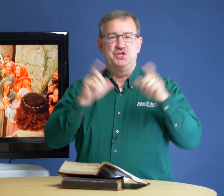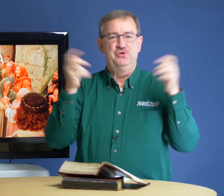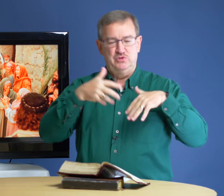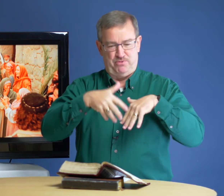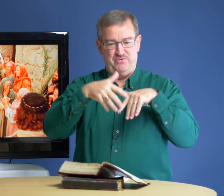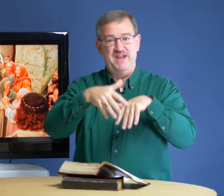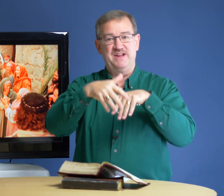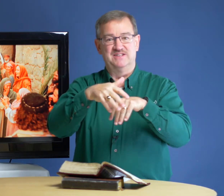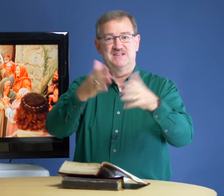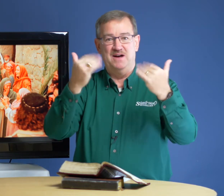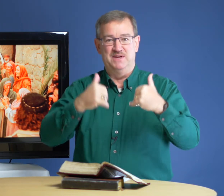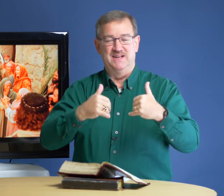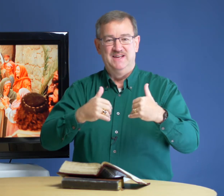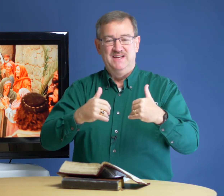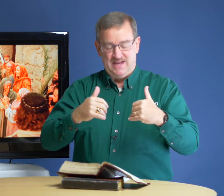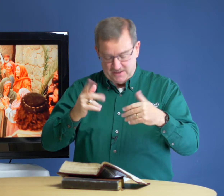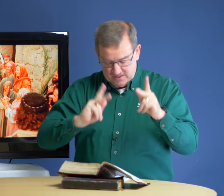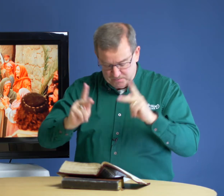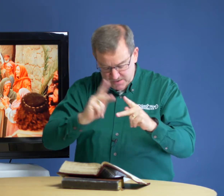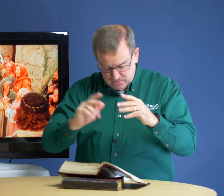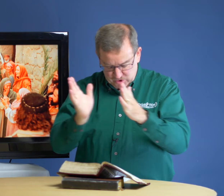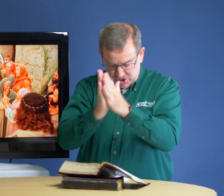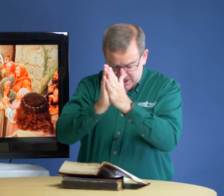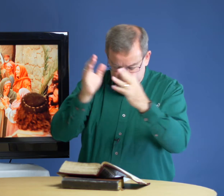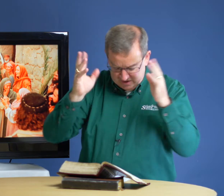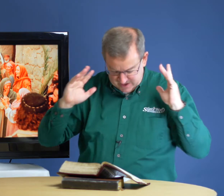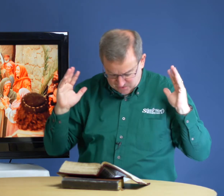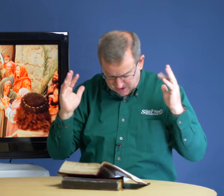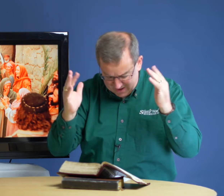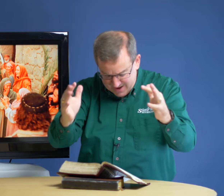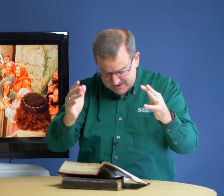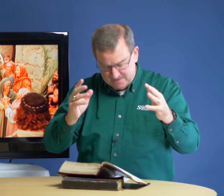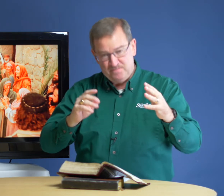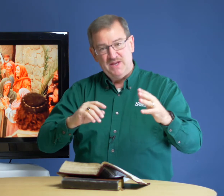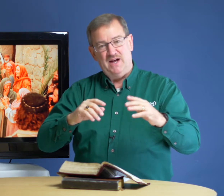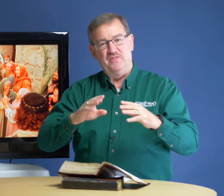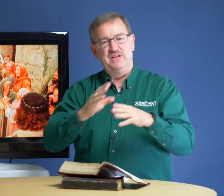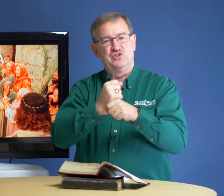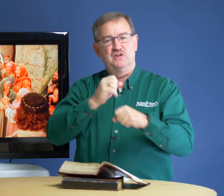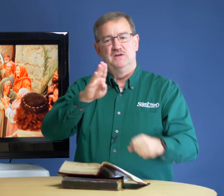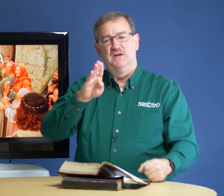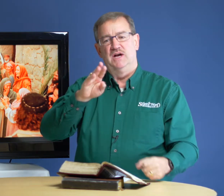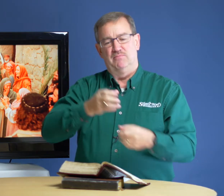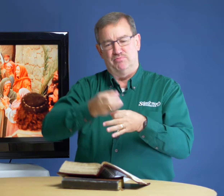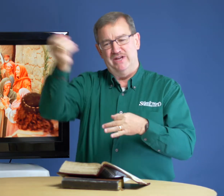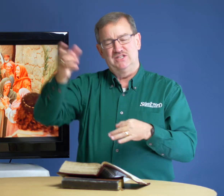huge parade that's coming and the people were cheering and they were lined and they took branches